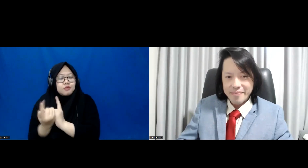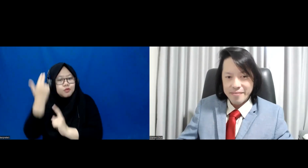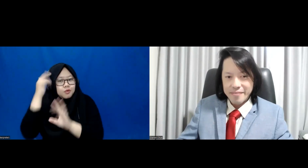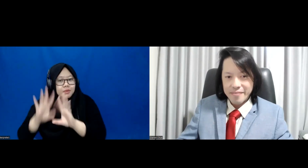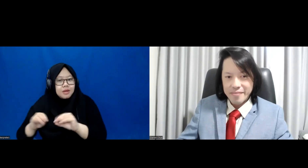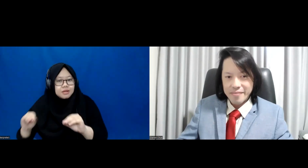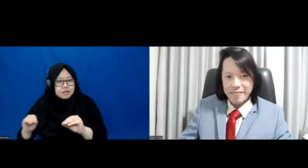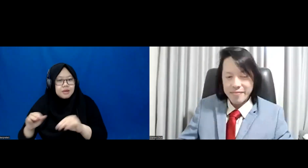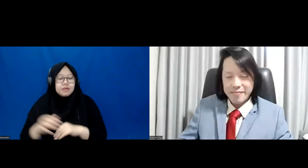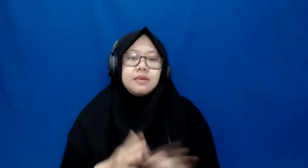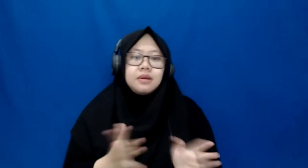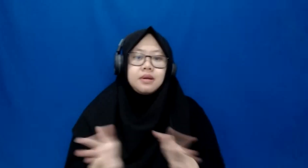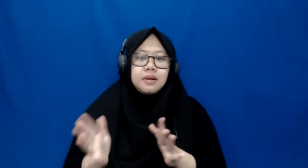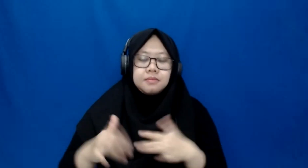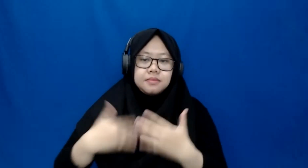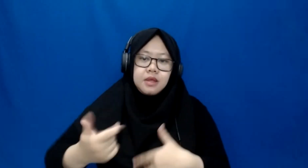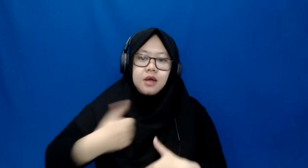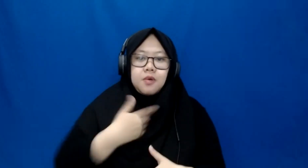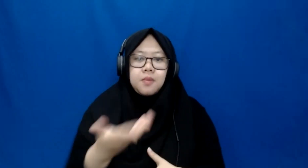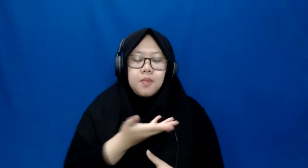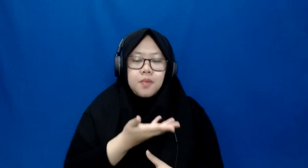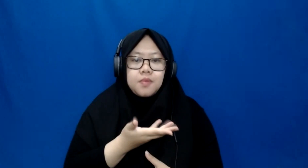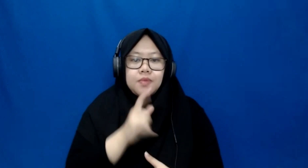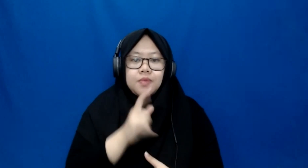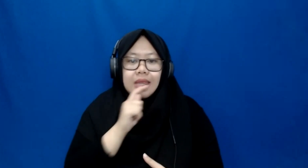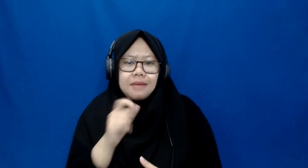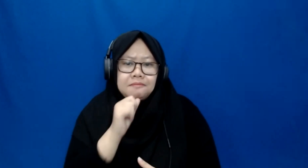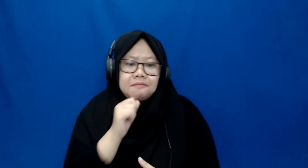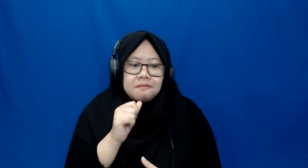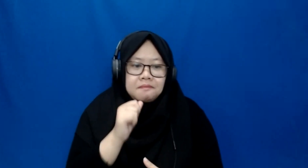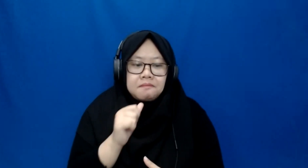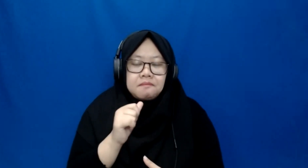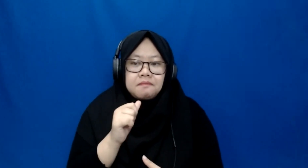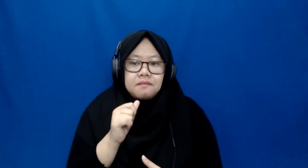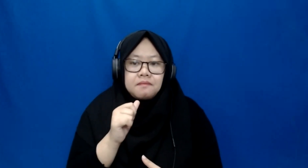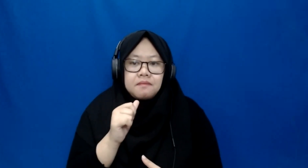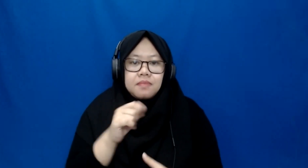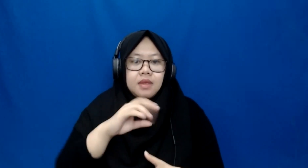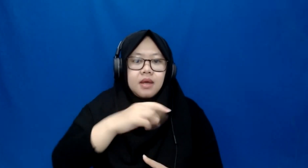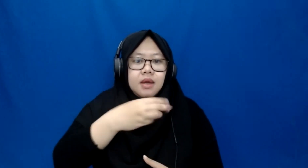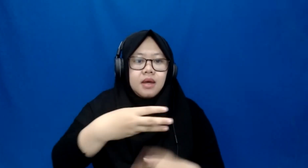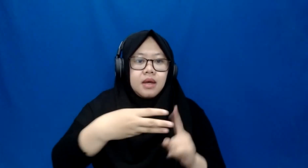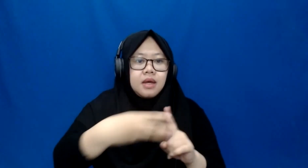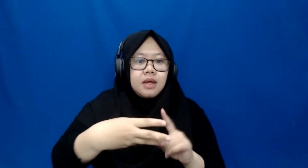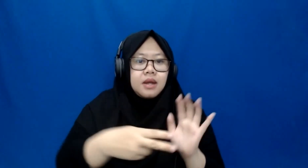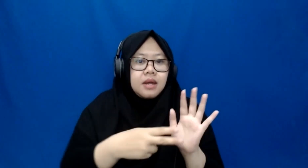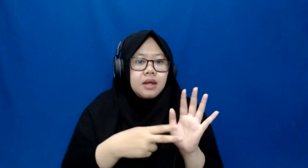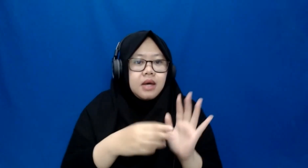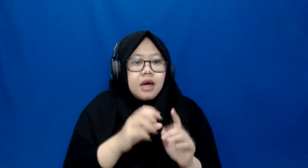ahead, I would like to ask to Rubina. Rubina,